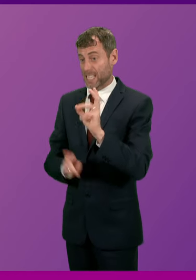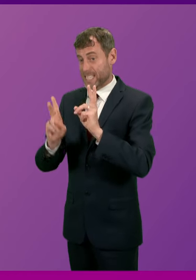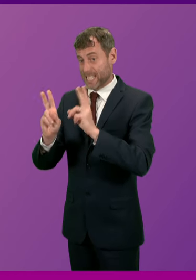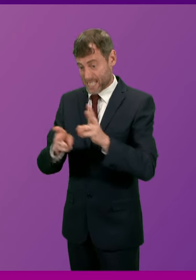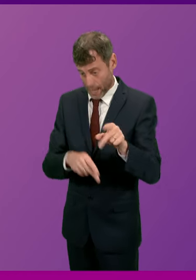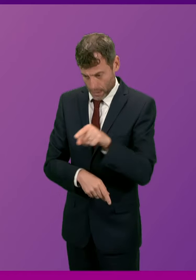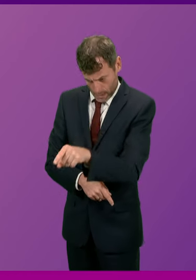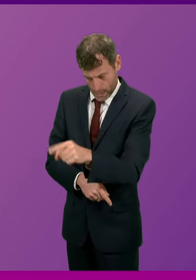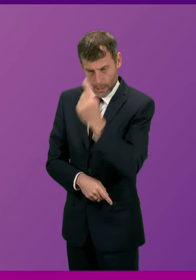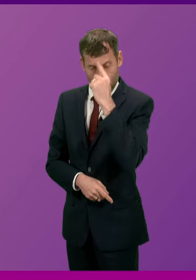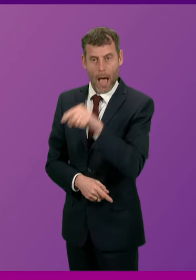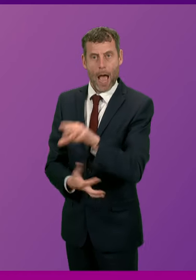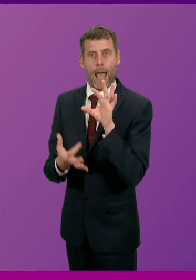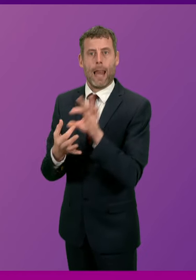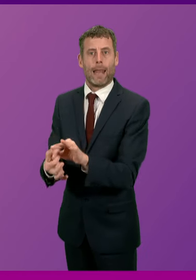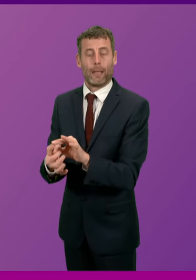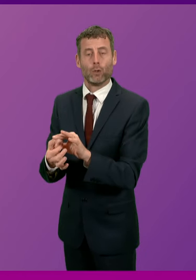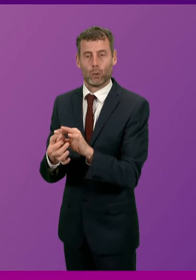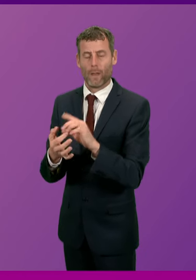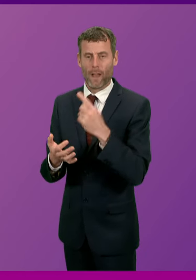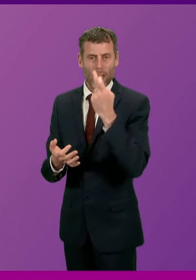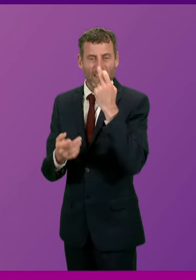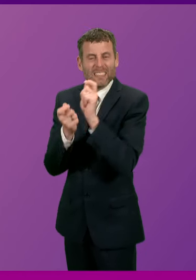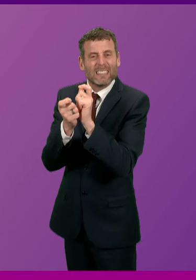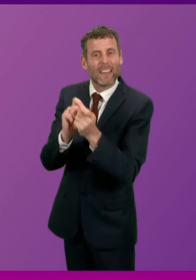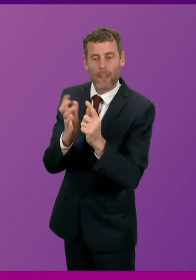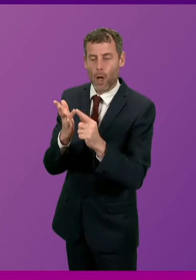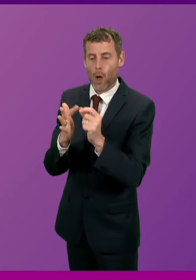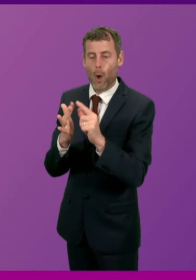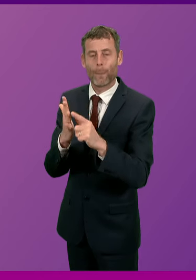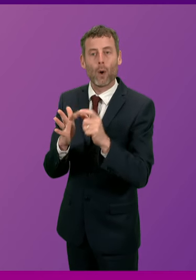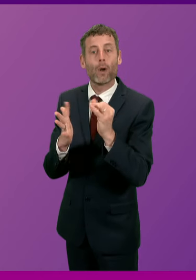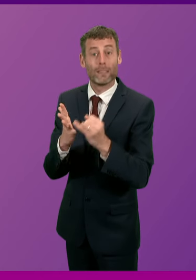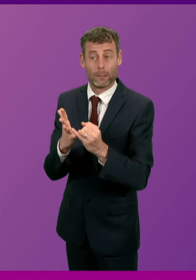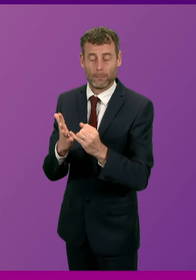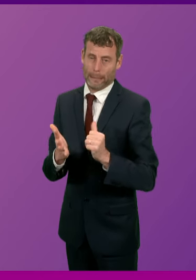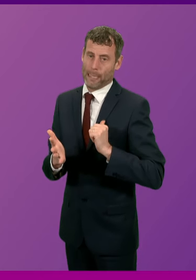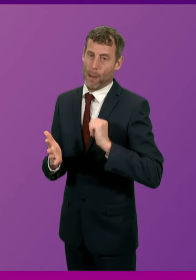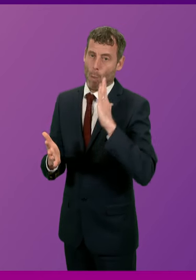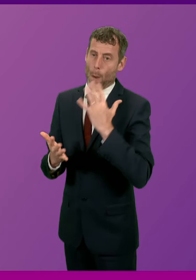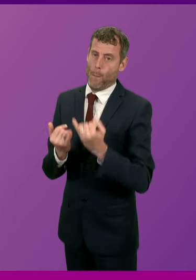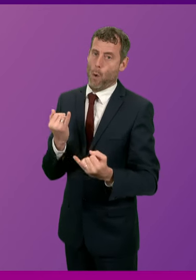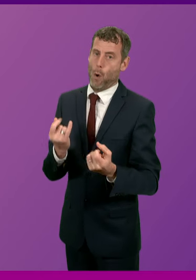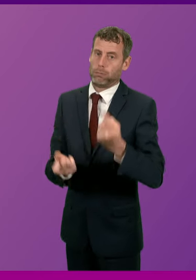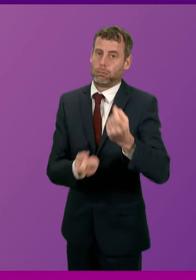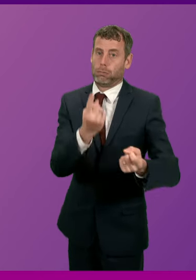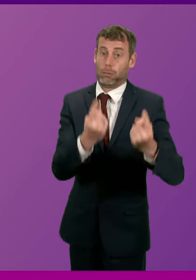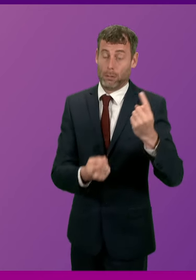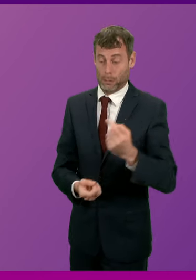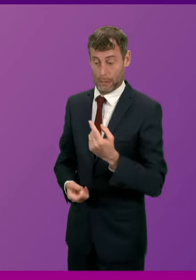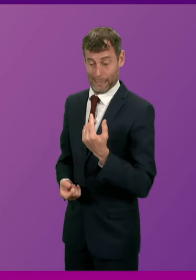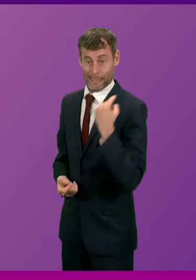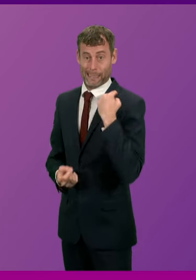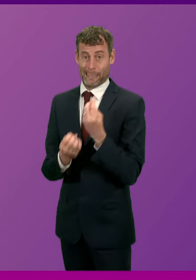linked to synthetic opioids and it's inevitable that more will die. Just last week there was a mass overdose in Paisley.